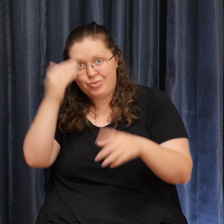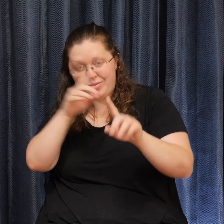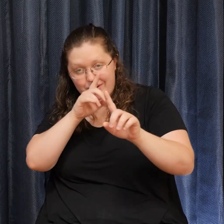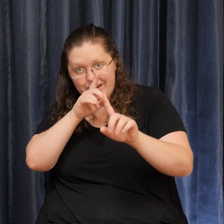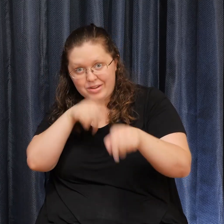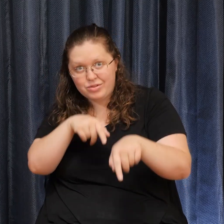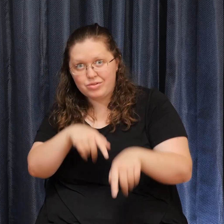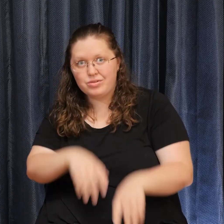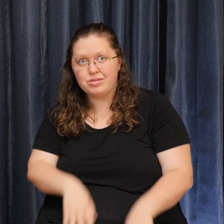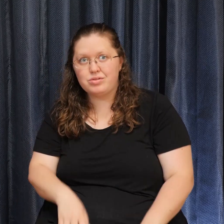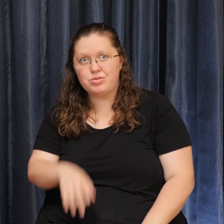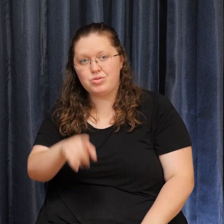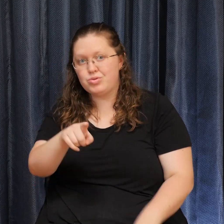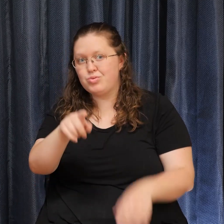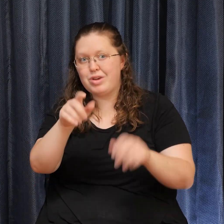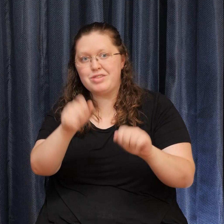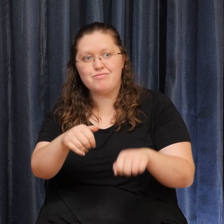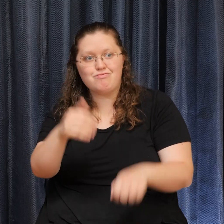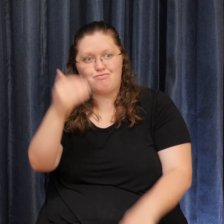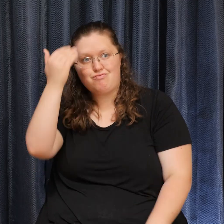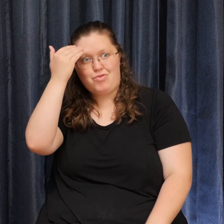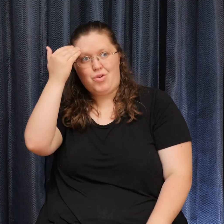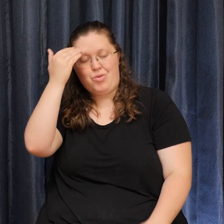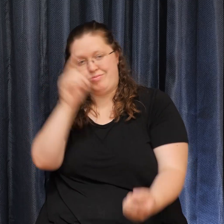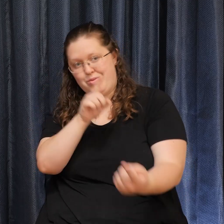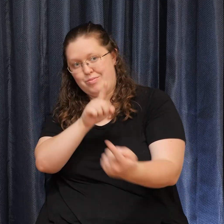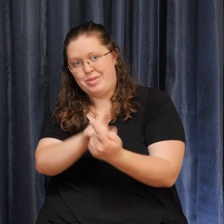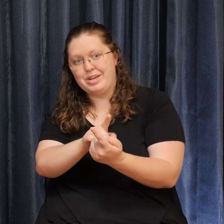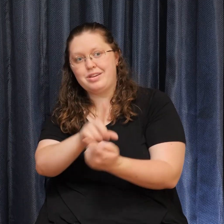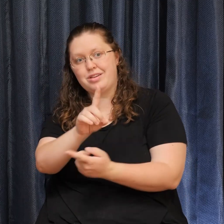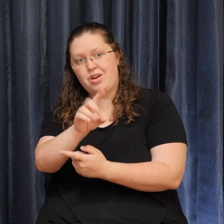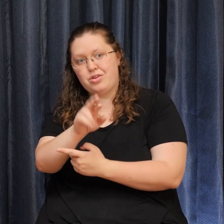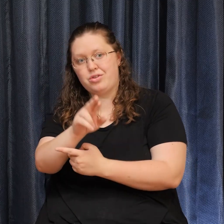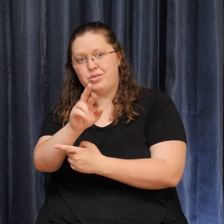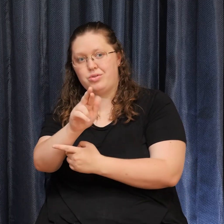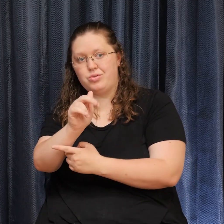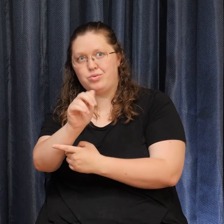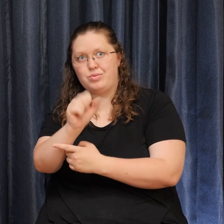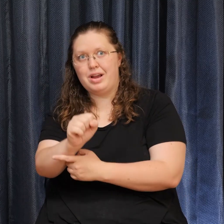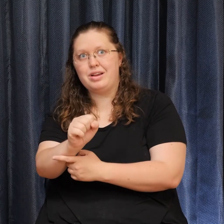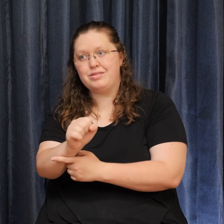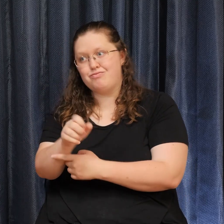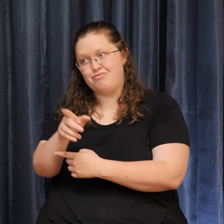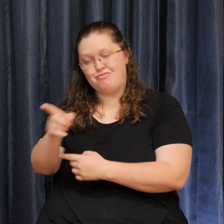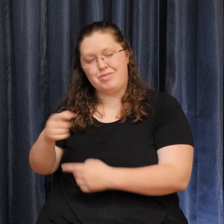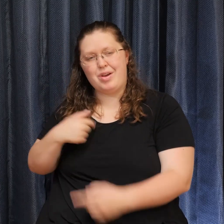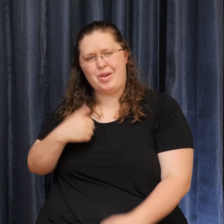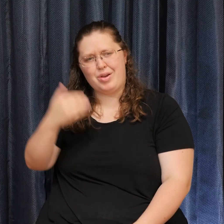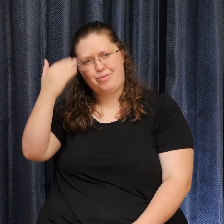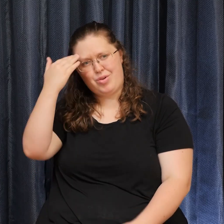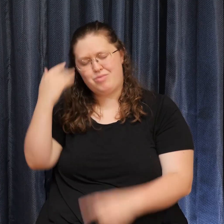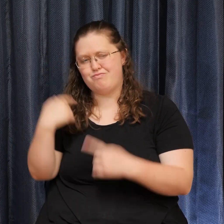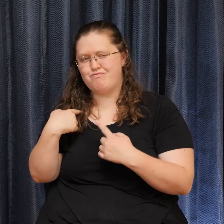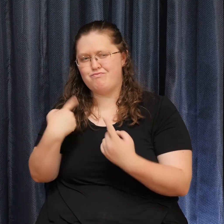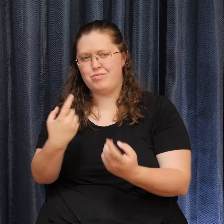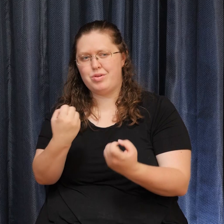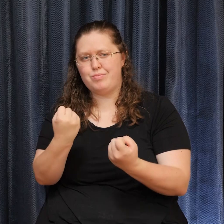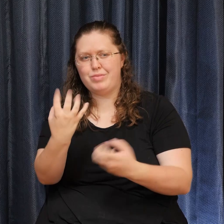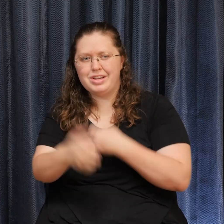get to know Dr. Raz a little bit better, a man that I've known for a number of years and have great respect for, and with the rest of our